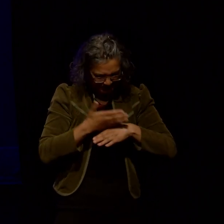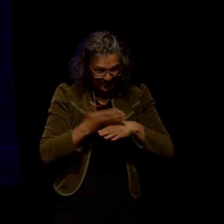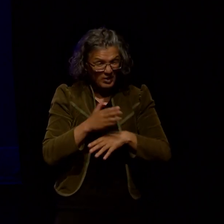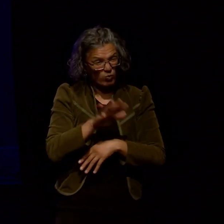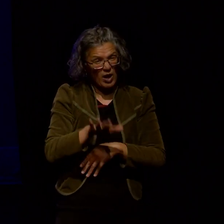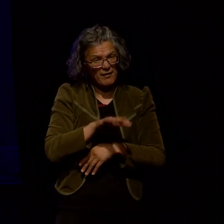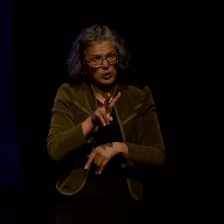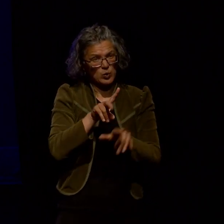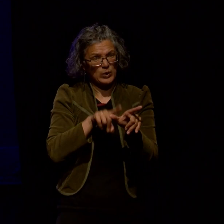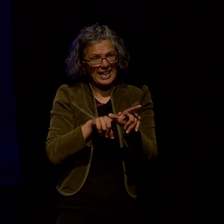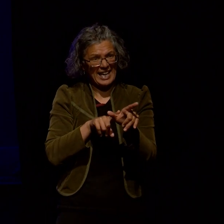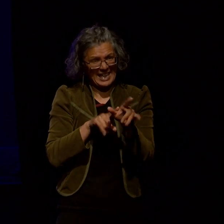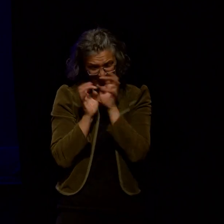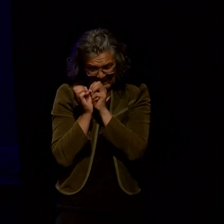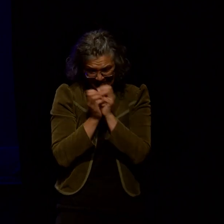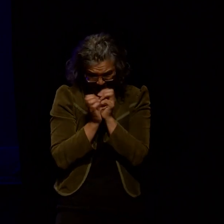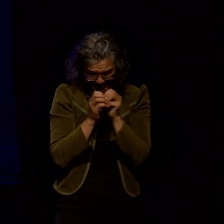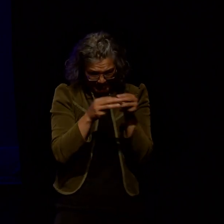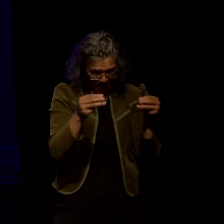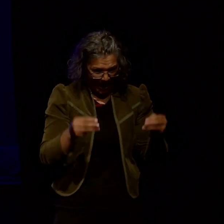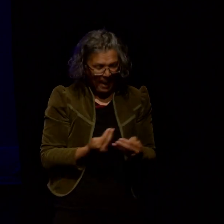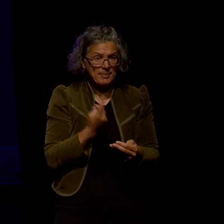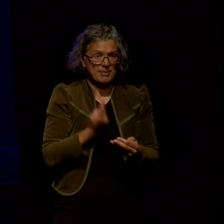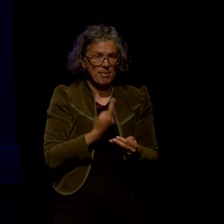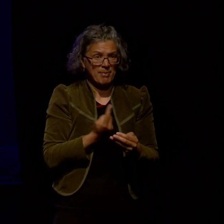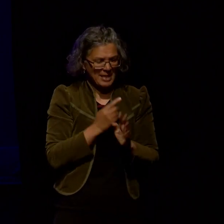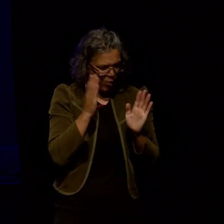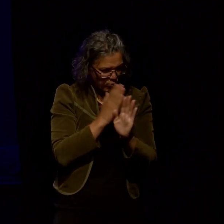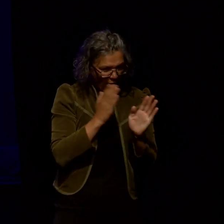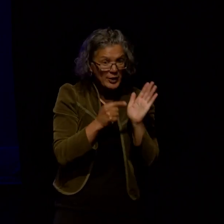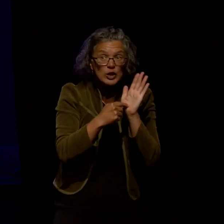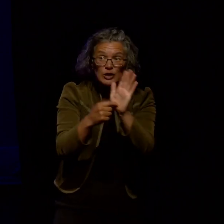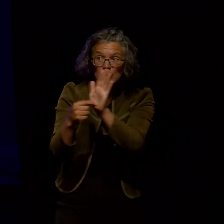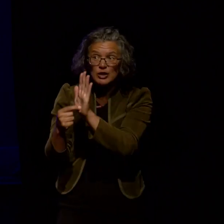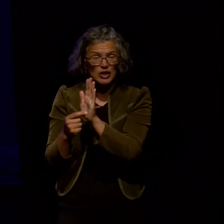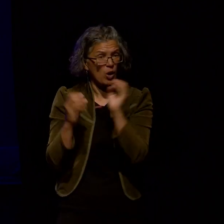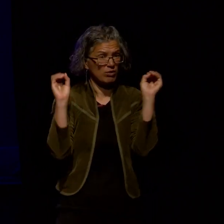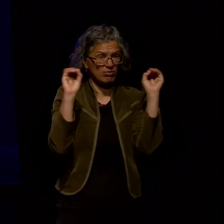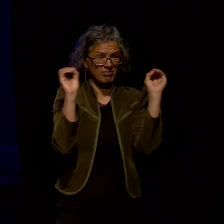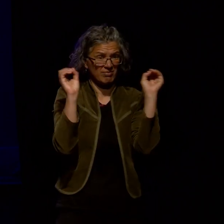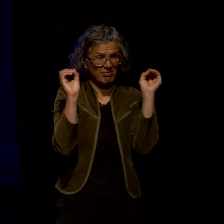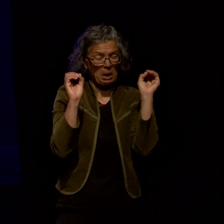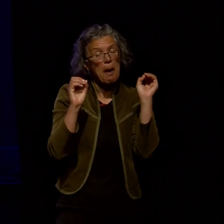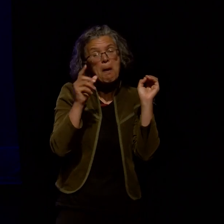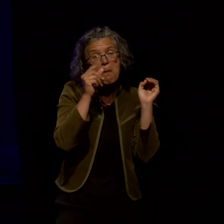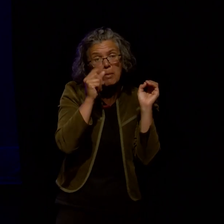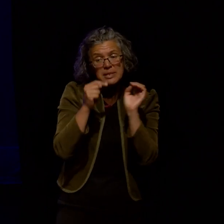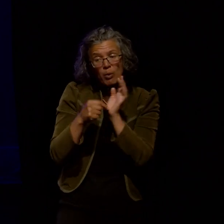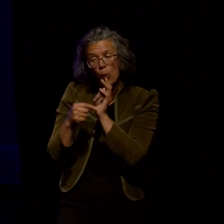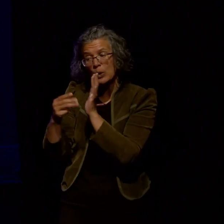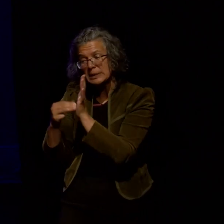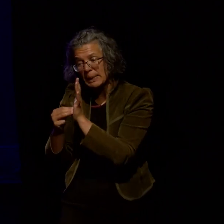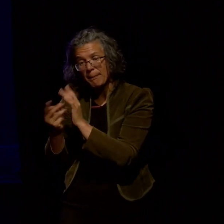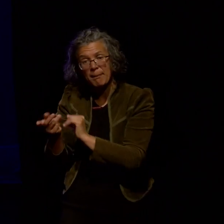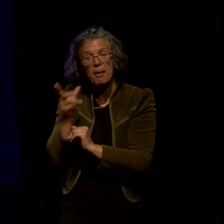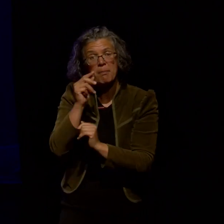just beavering away on these maps in private not showing them anyone to anyone at all except occasionally Tim and Kate